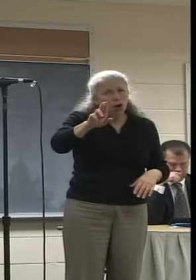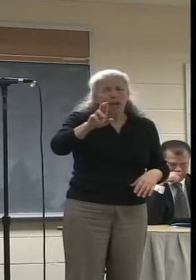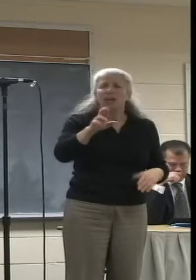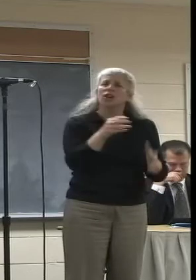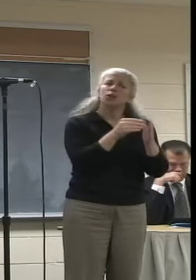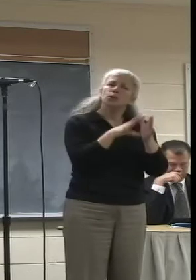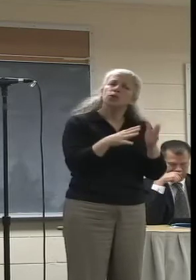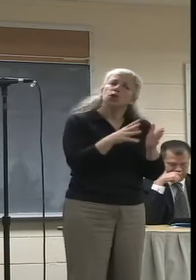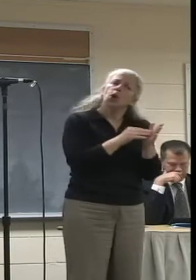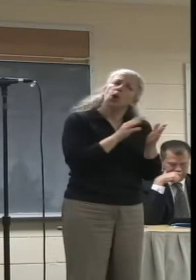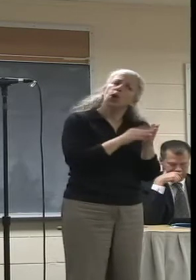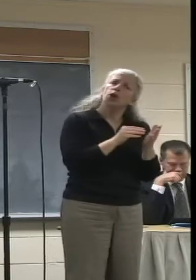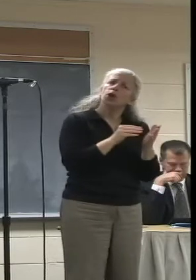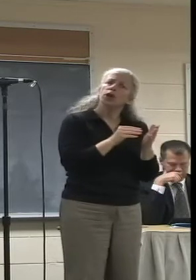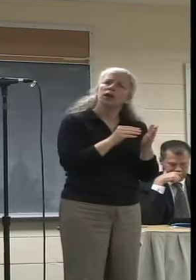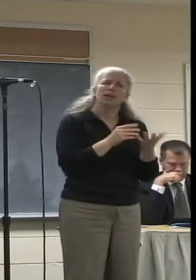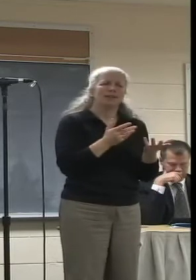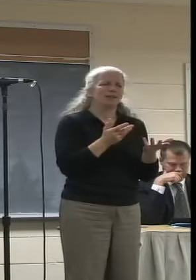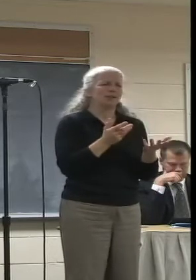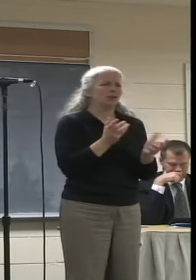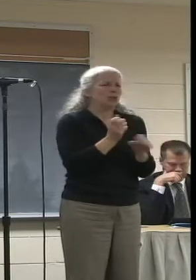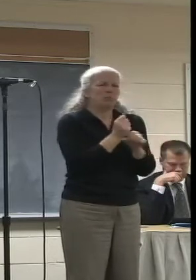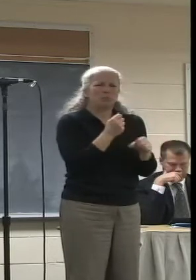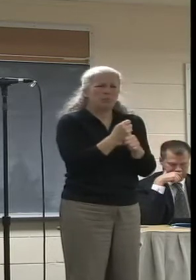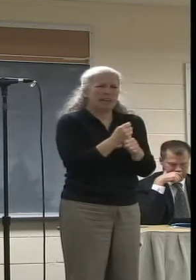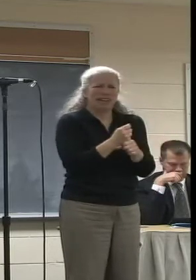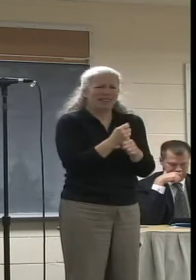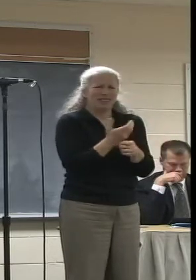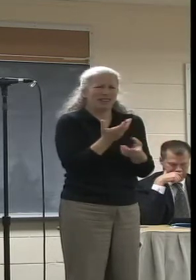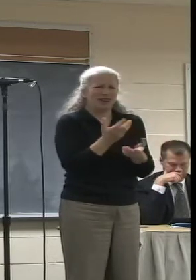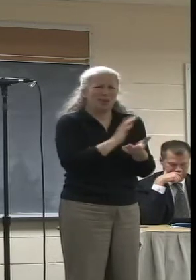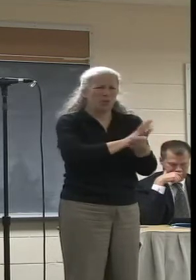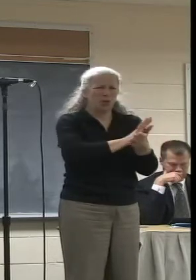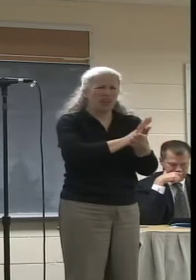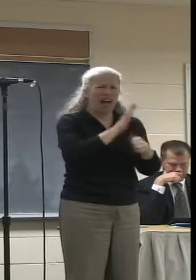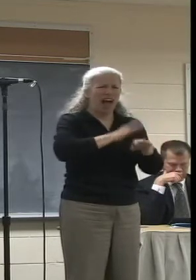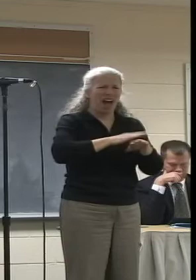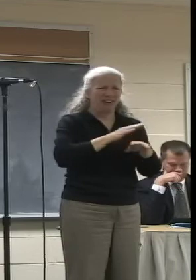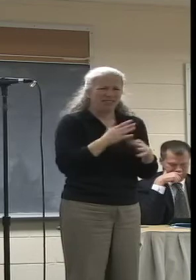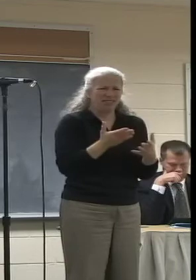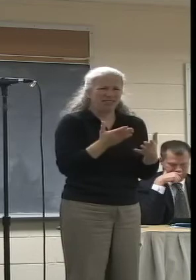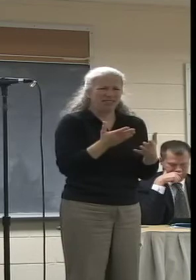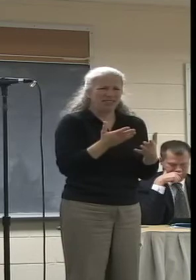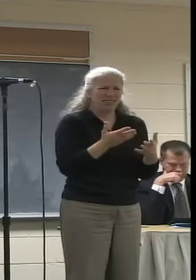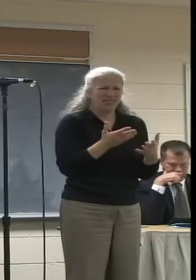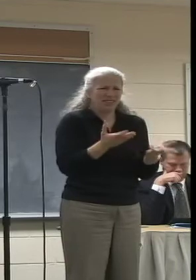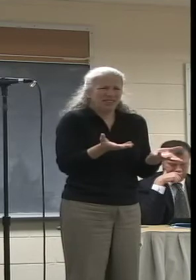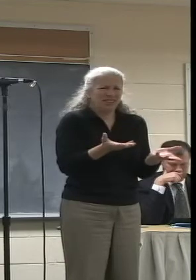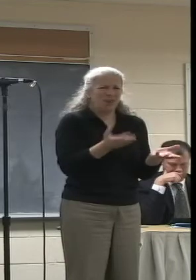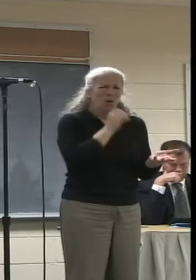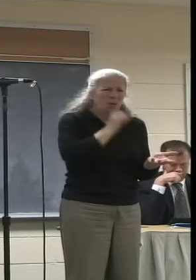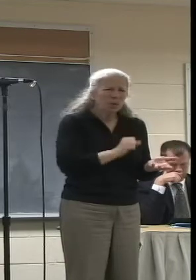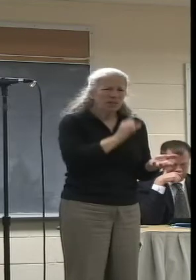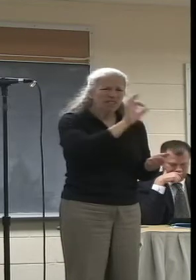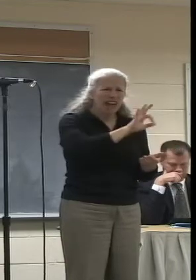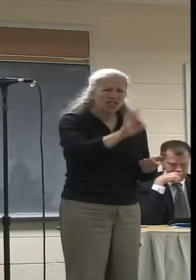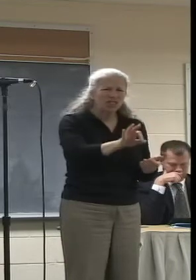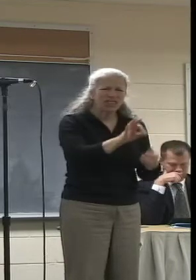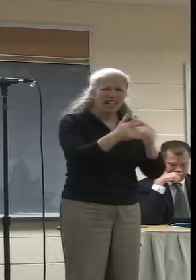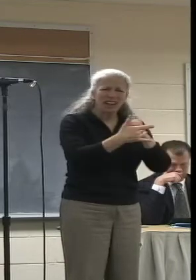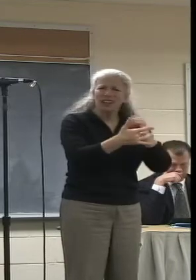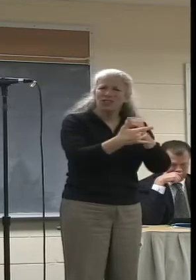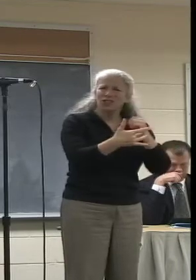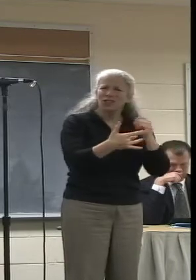on in effect like on black and white or on Sanskrit when everybody else is doing it with iPads and HD. I mean,